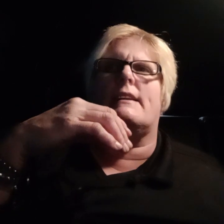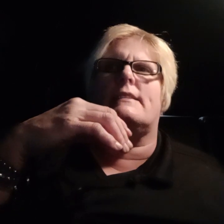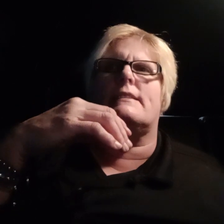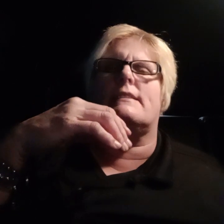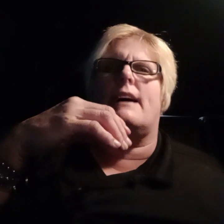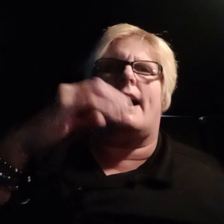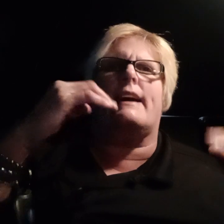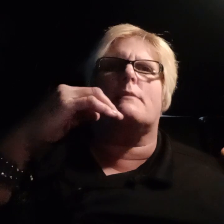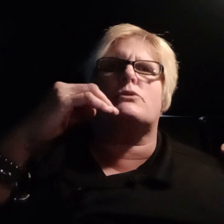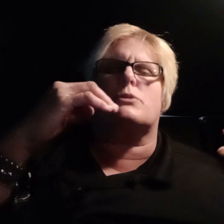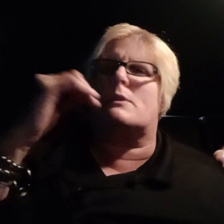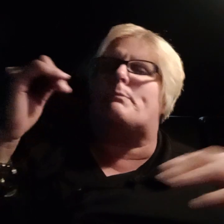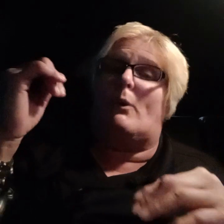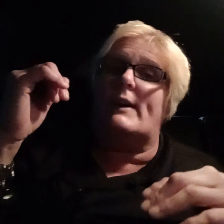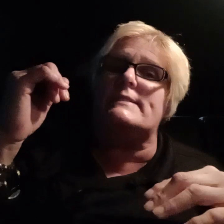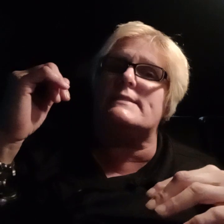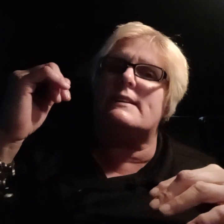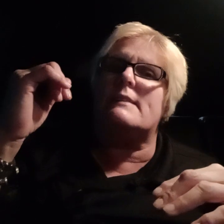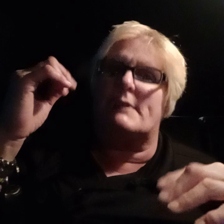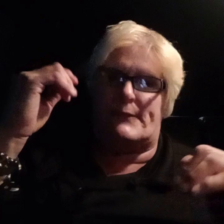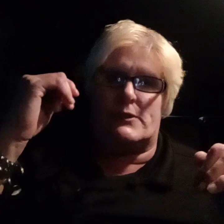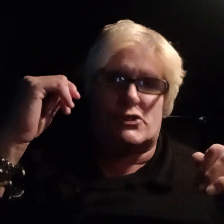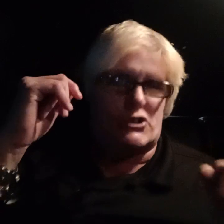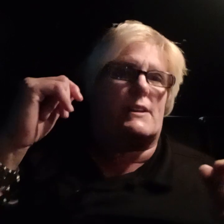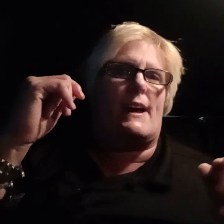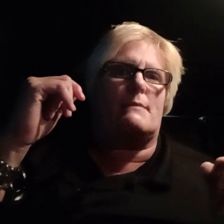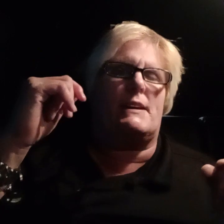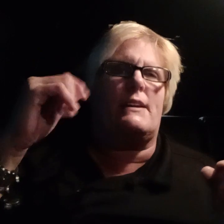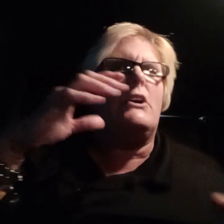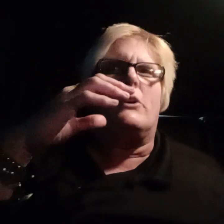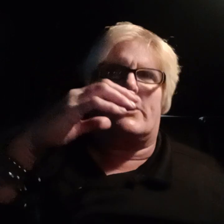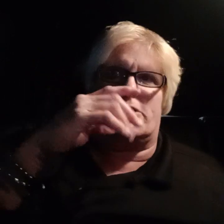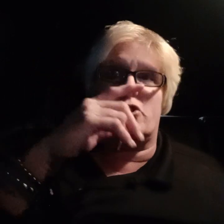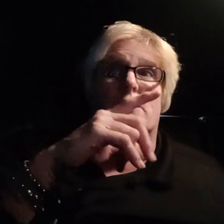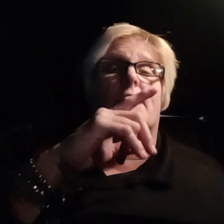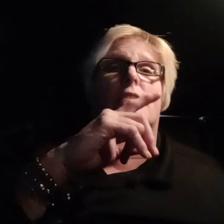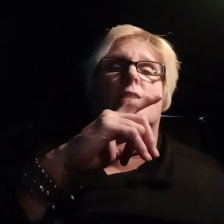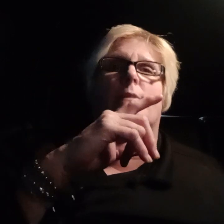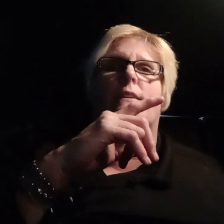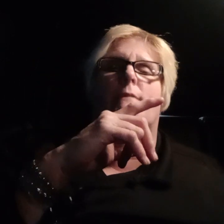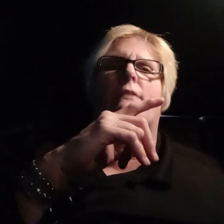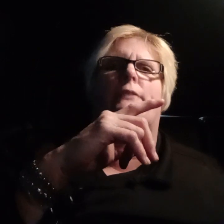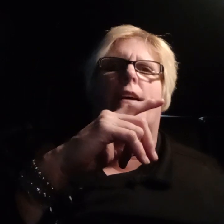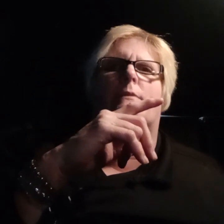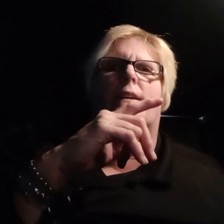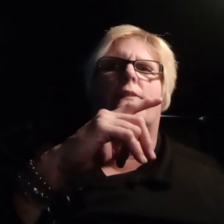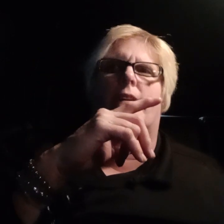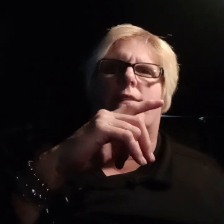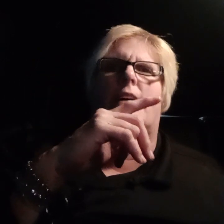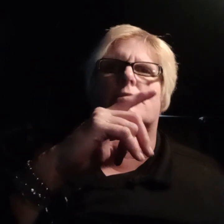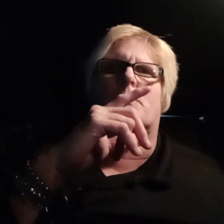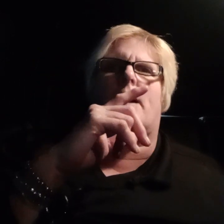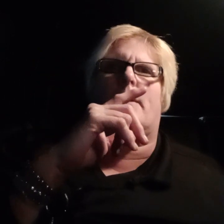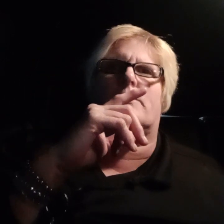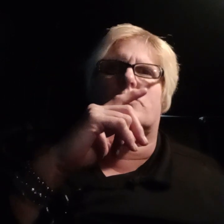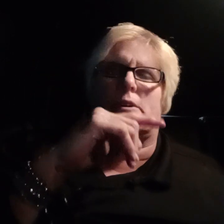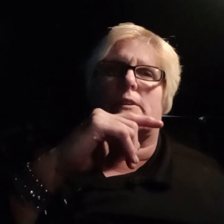And I am to a point, but if you shit on me, or you shit on somebody of my family, then that's when I turn.